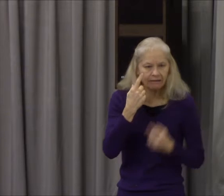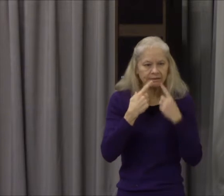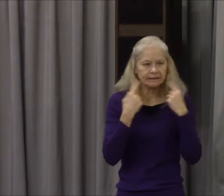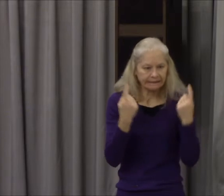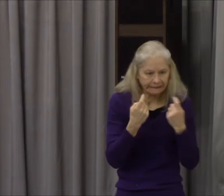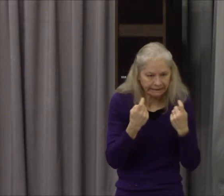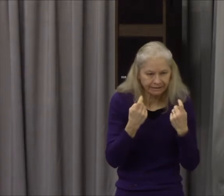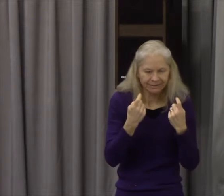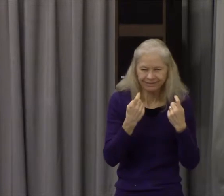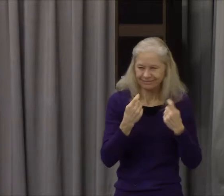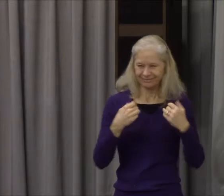he met with us